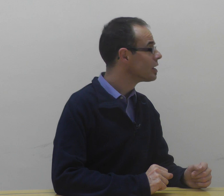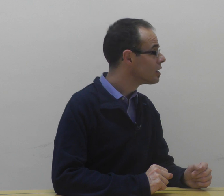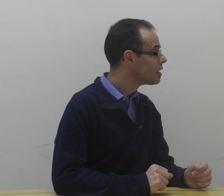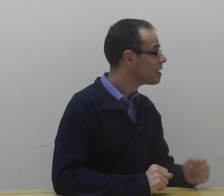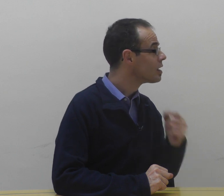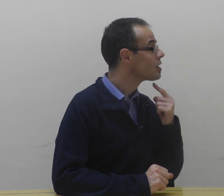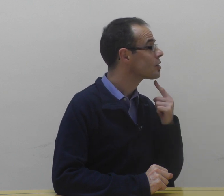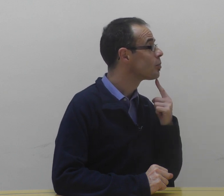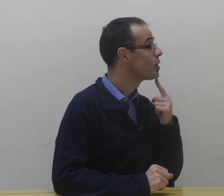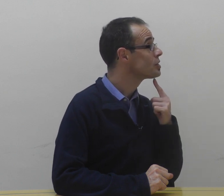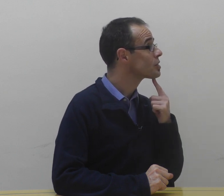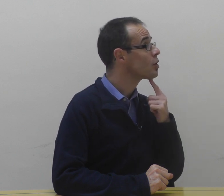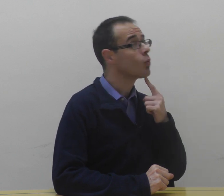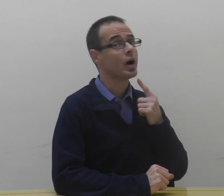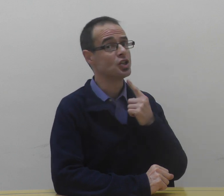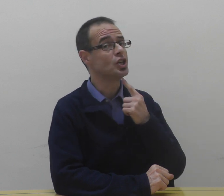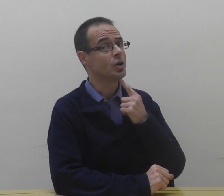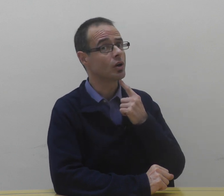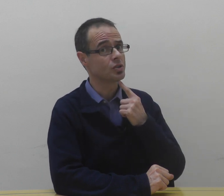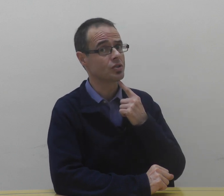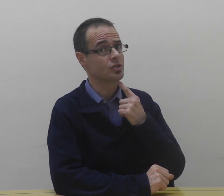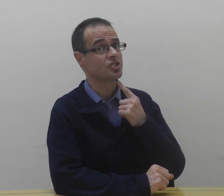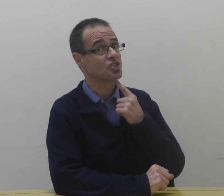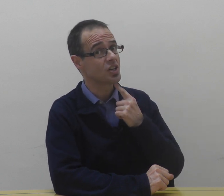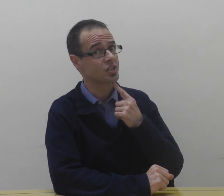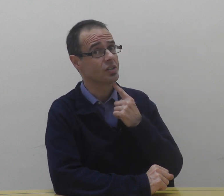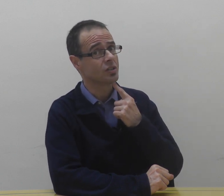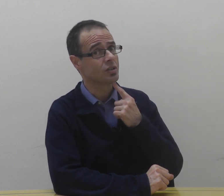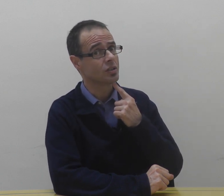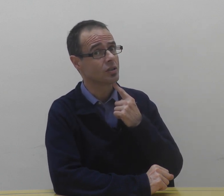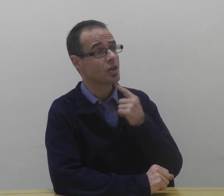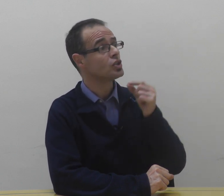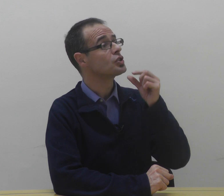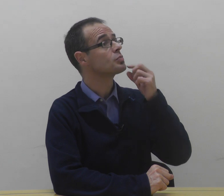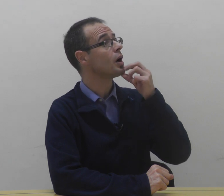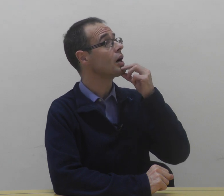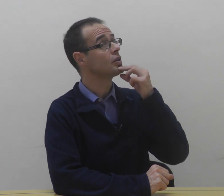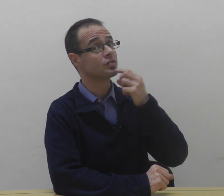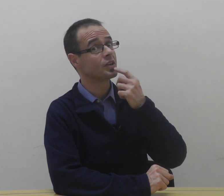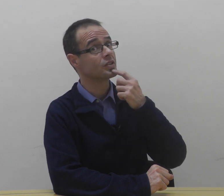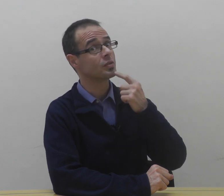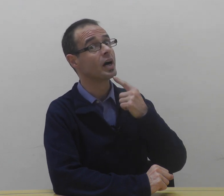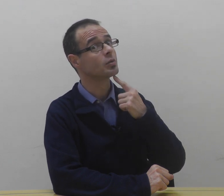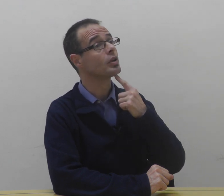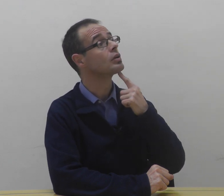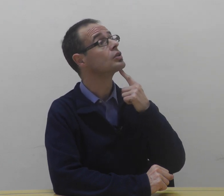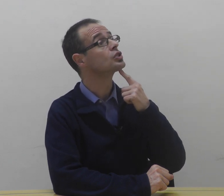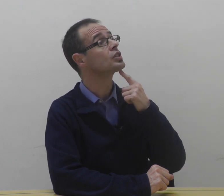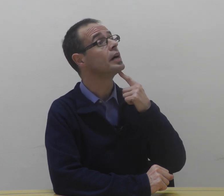the point where genioglossus is inserted, just behind the front of the mandible, just here,